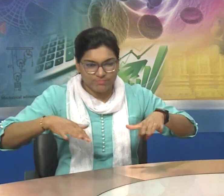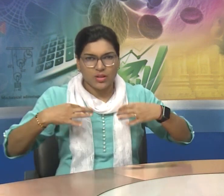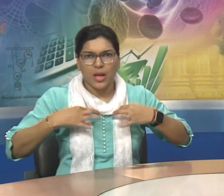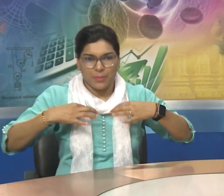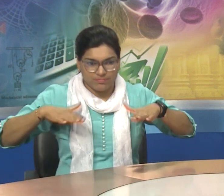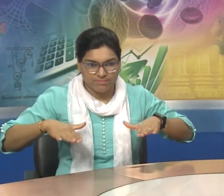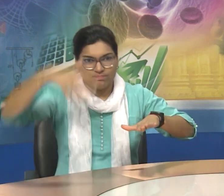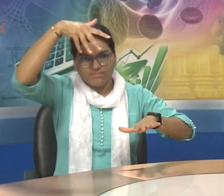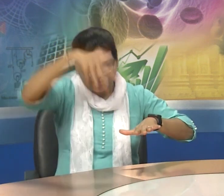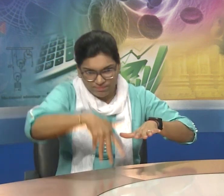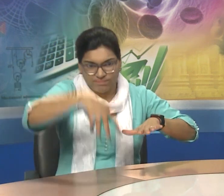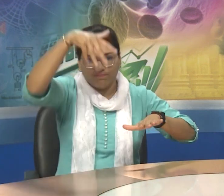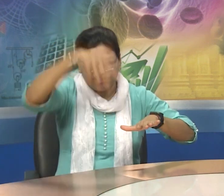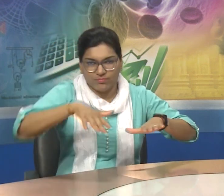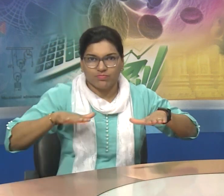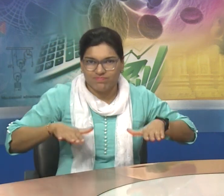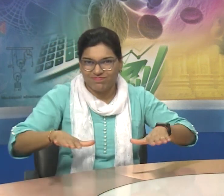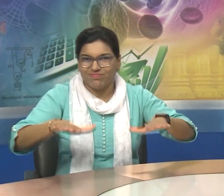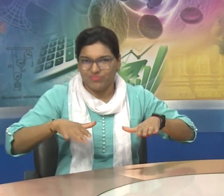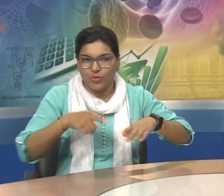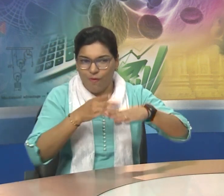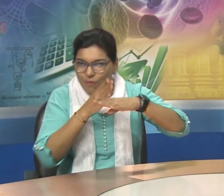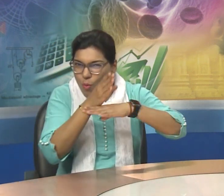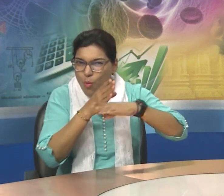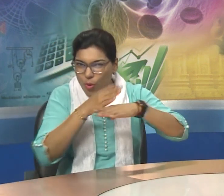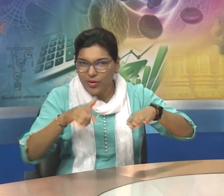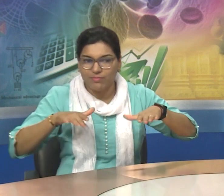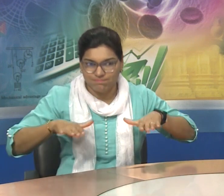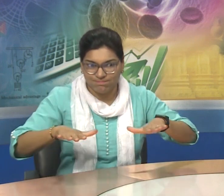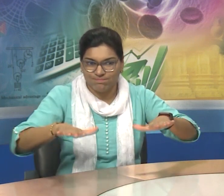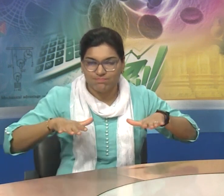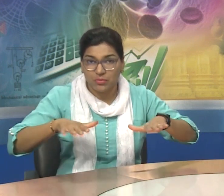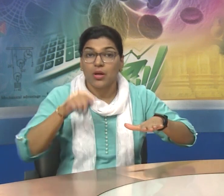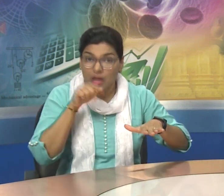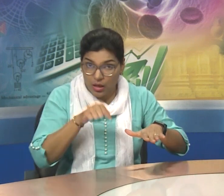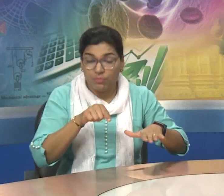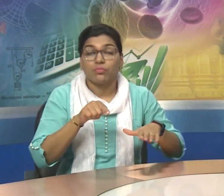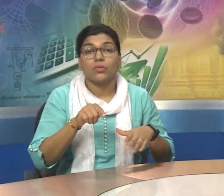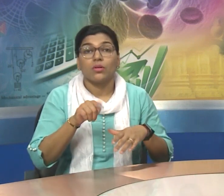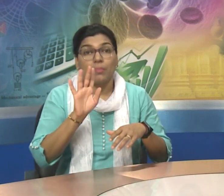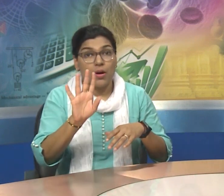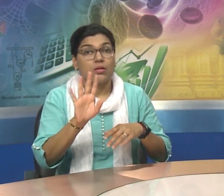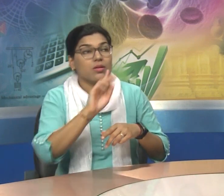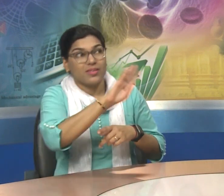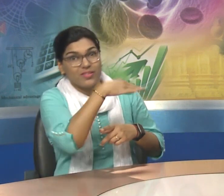Or. Weavering. As you can see in a picture. There is a weaver. Which is.